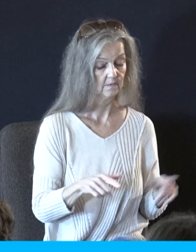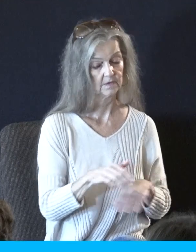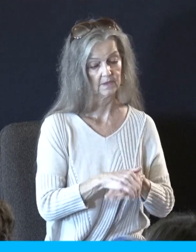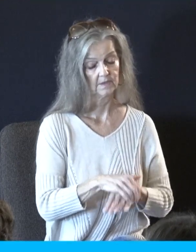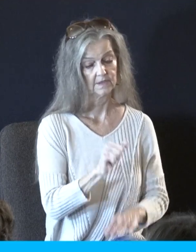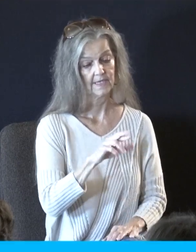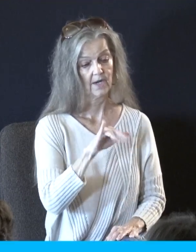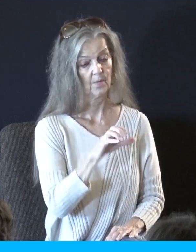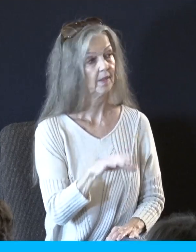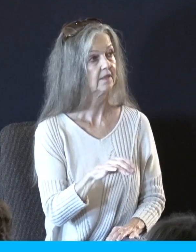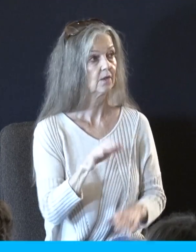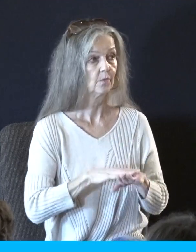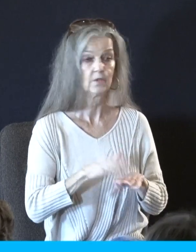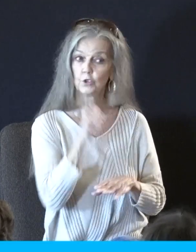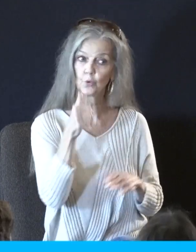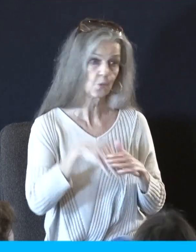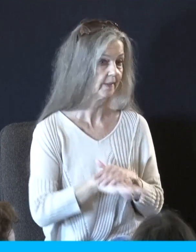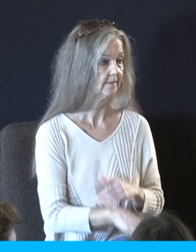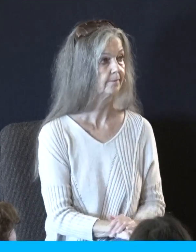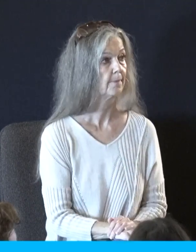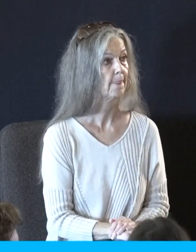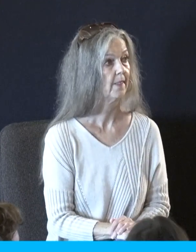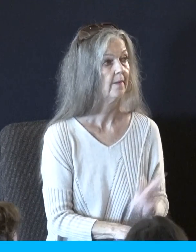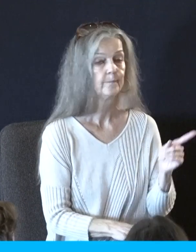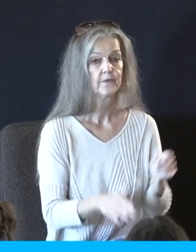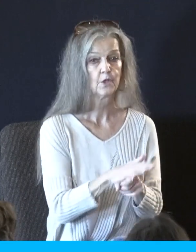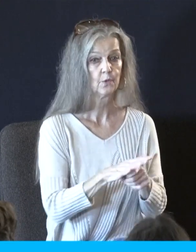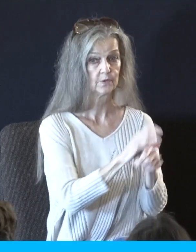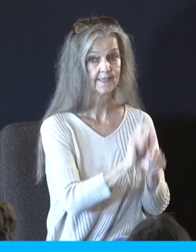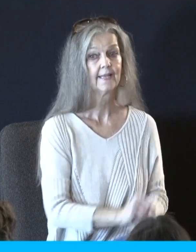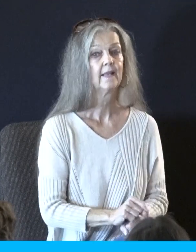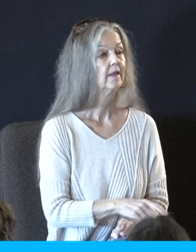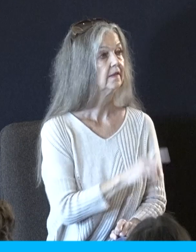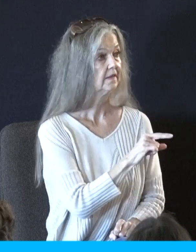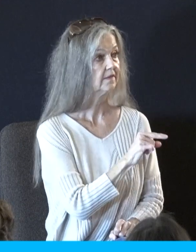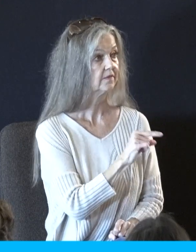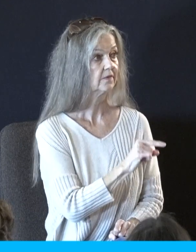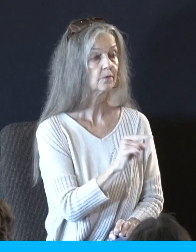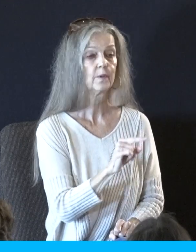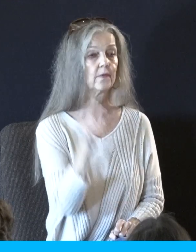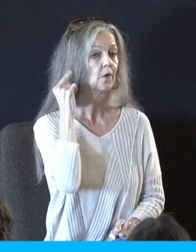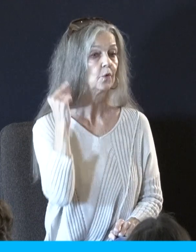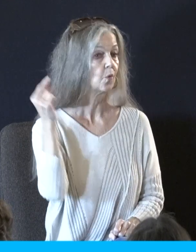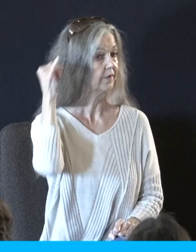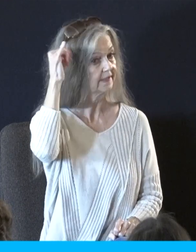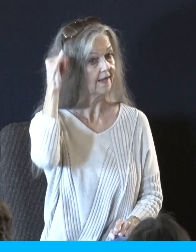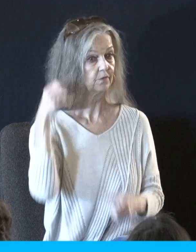area. The local tradition that this is where the golden calf was is so strong that if you approach it, you'll be suspected of